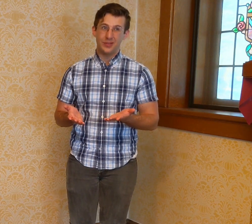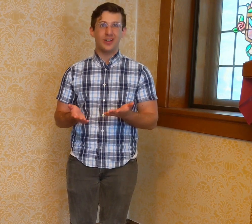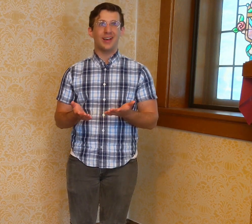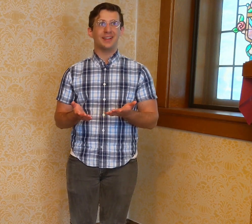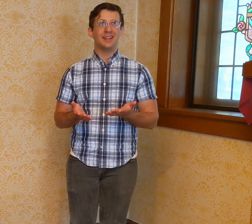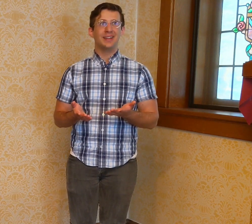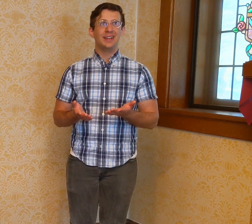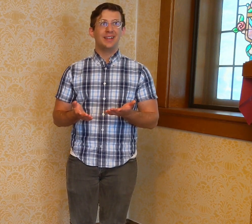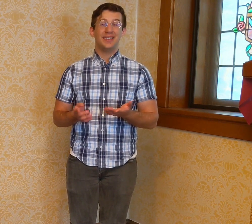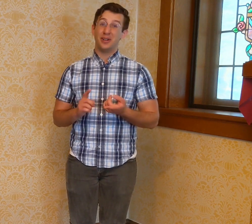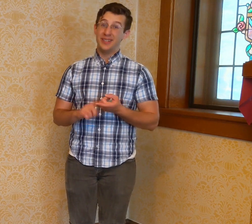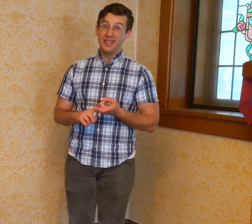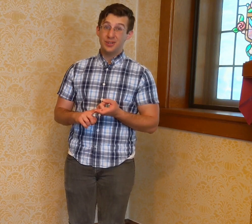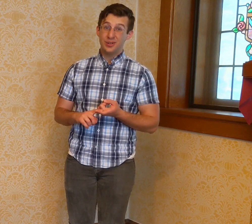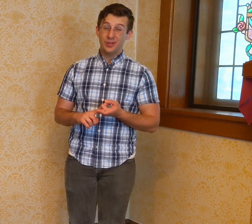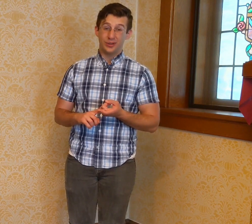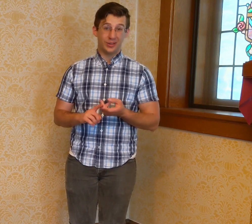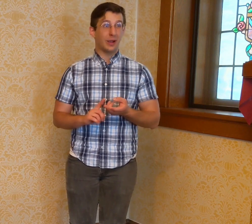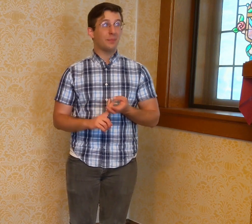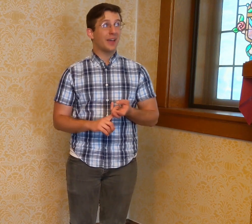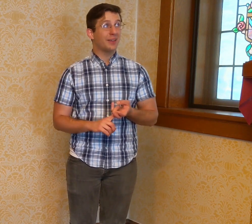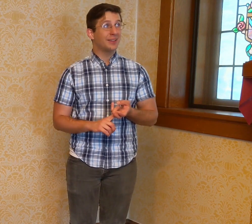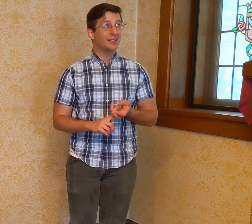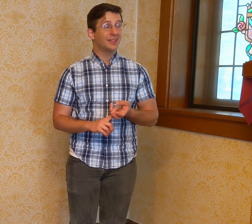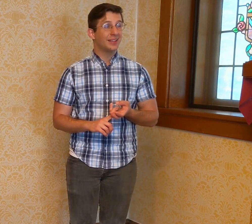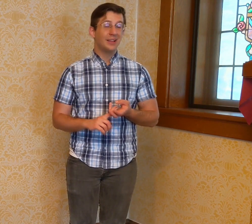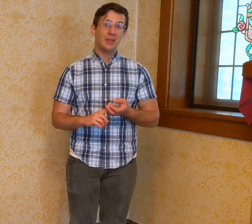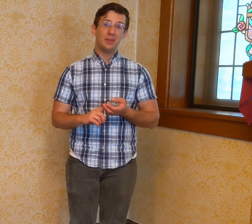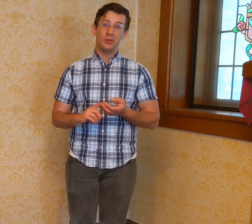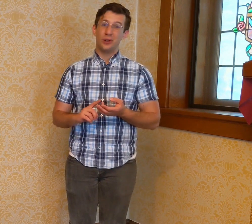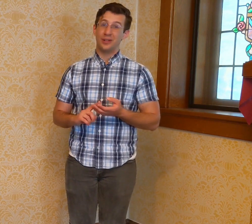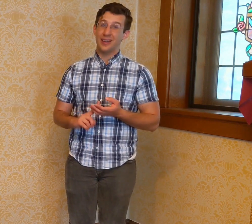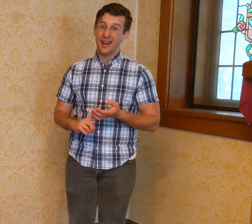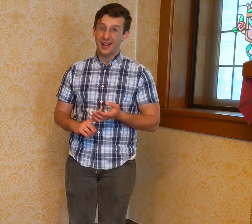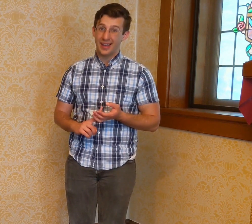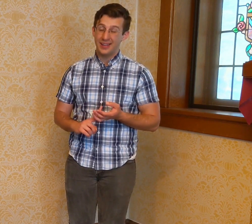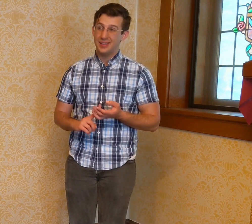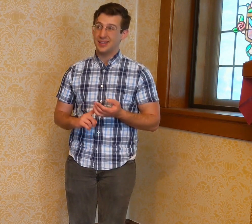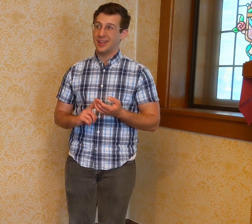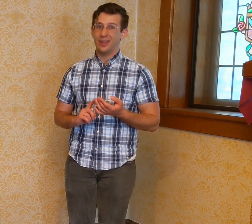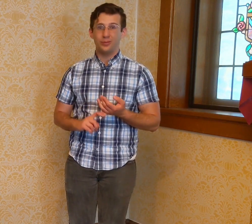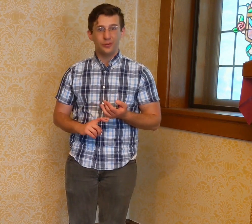We've got, let's see, our teachers, certainly our parents, people who are kind and helpful.